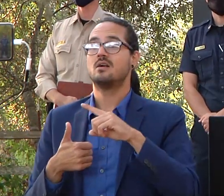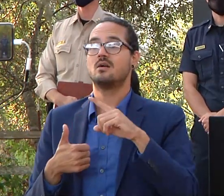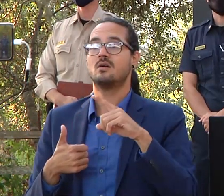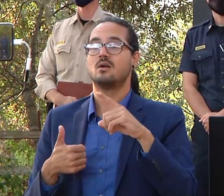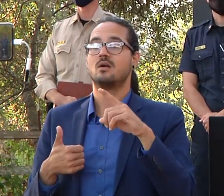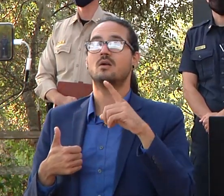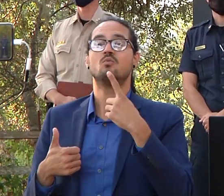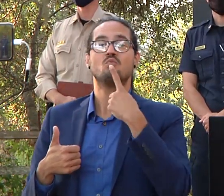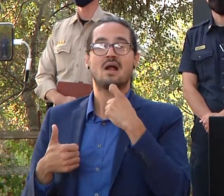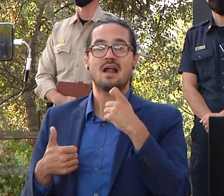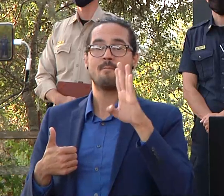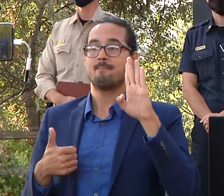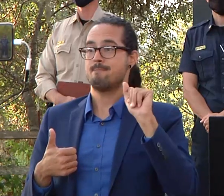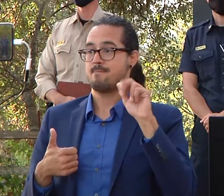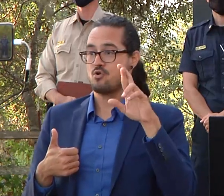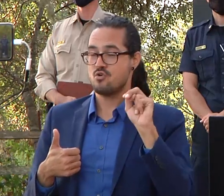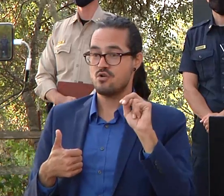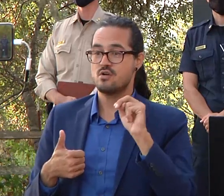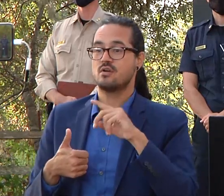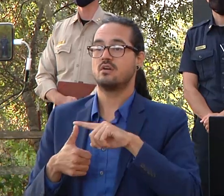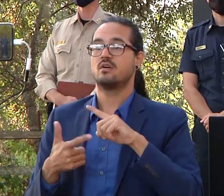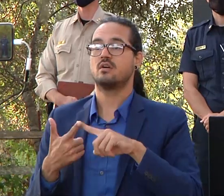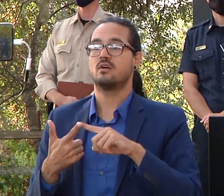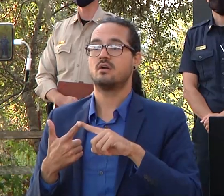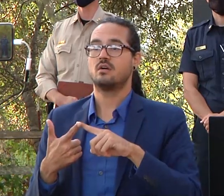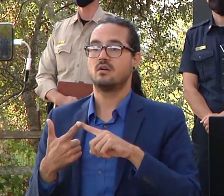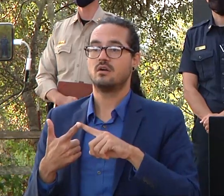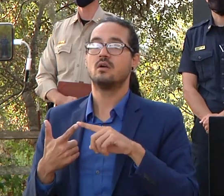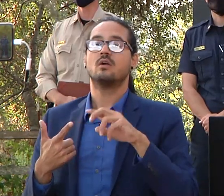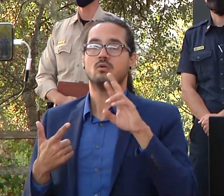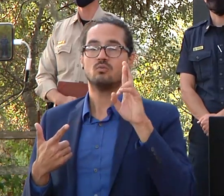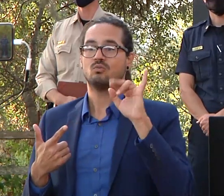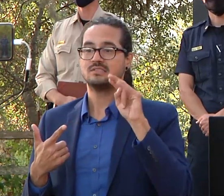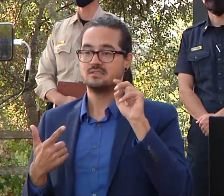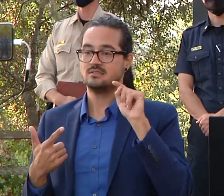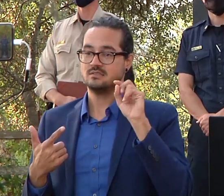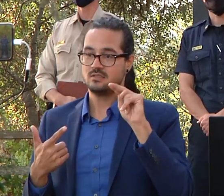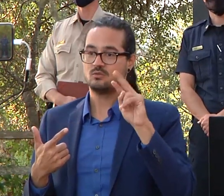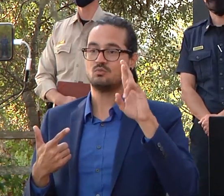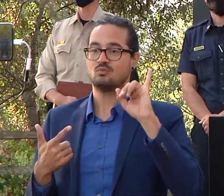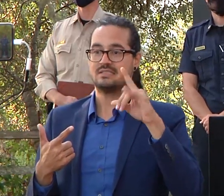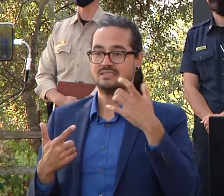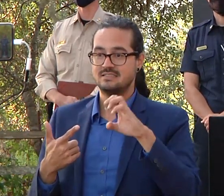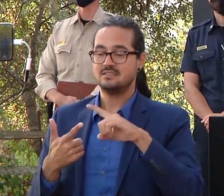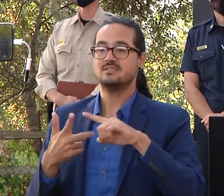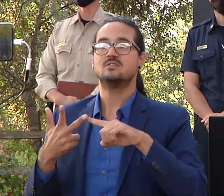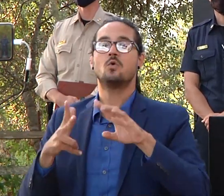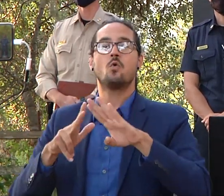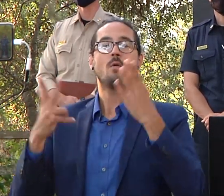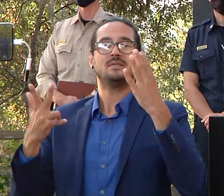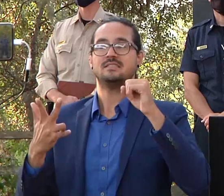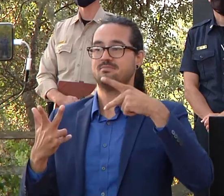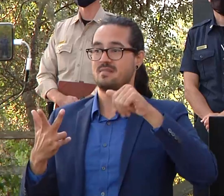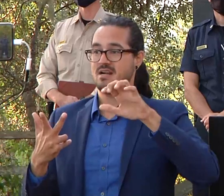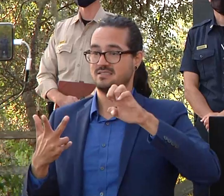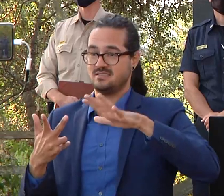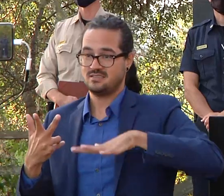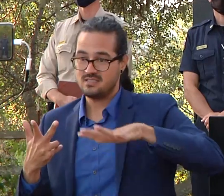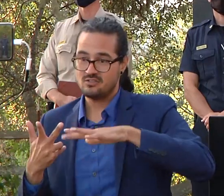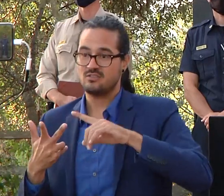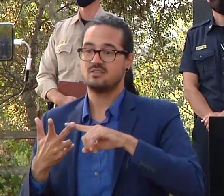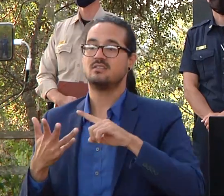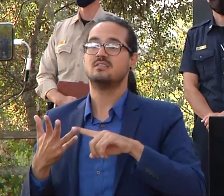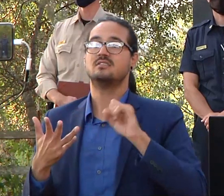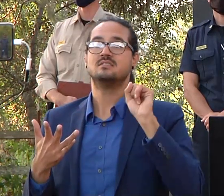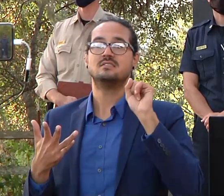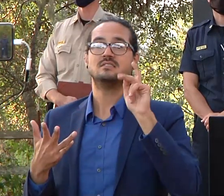space area sky londa middleton track portola redwood straits